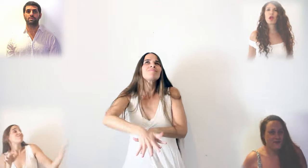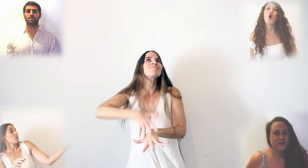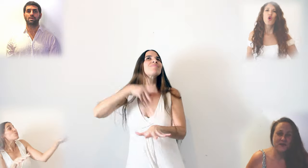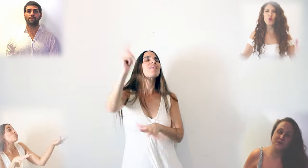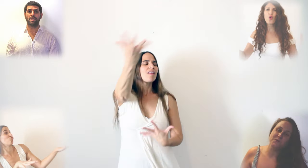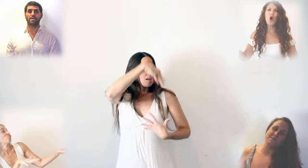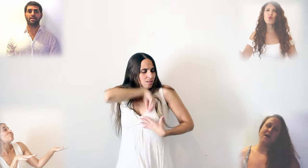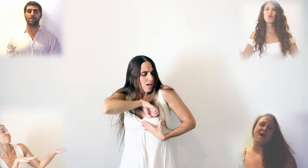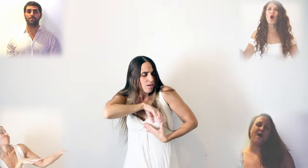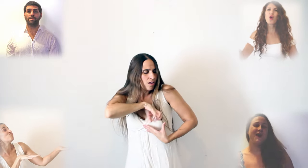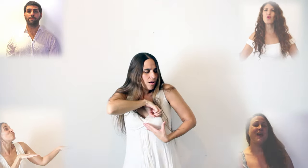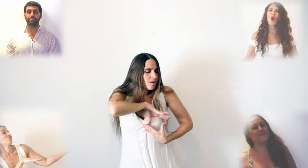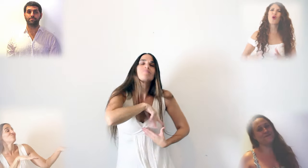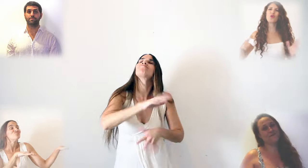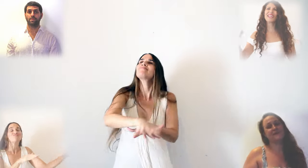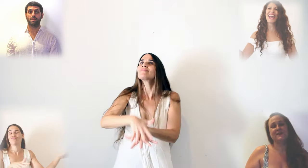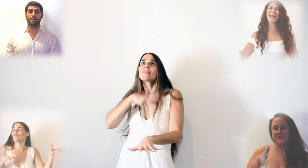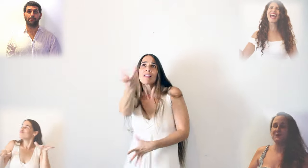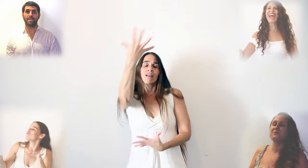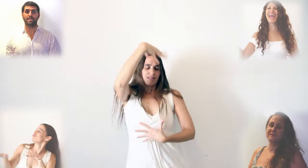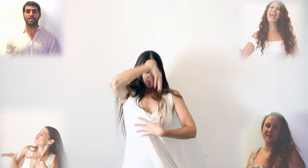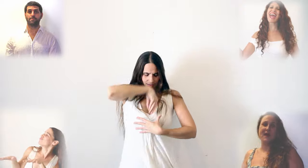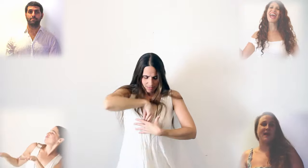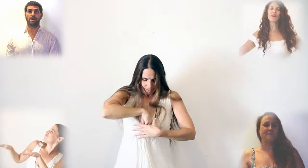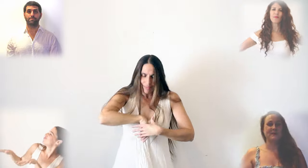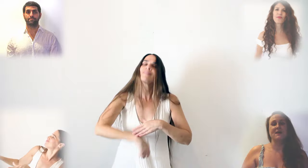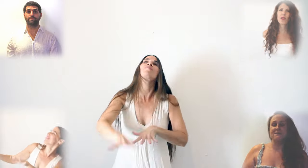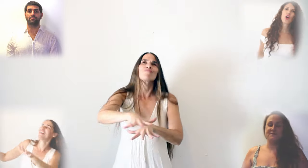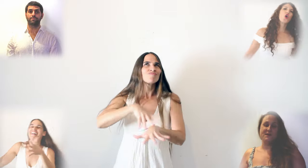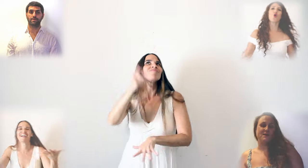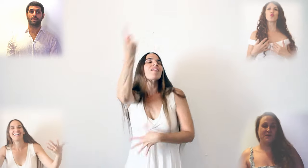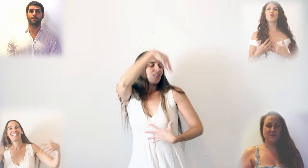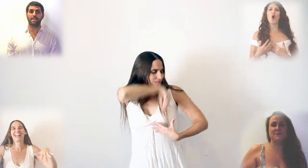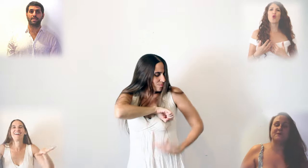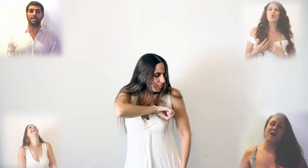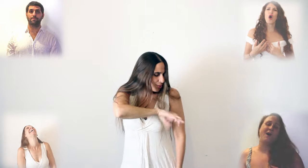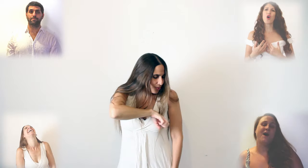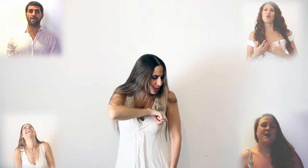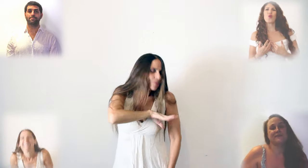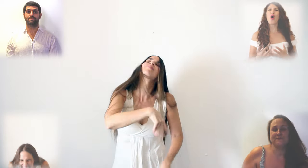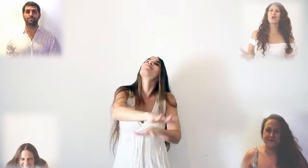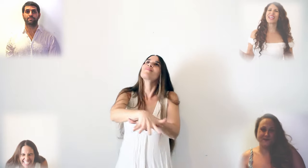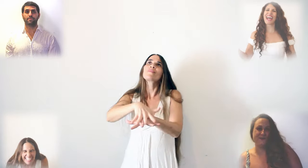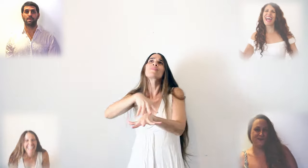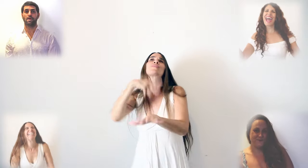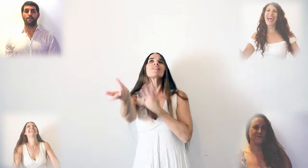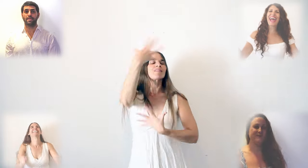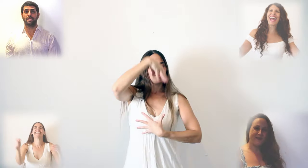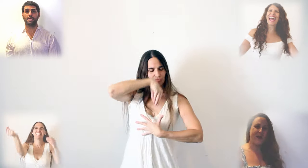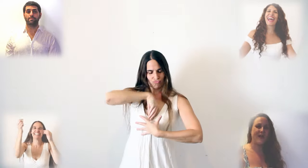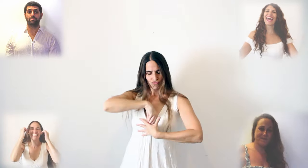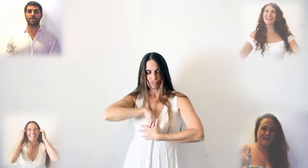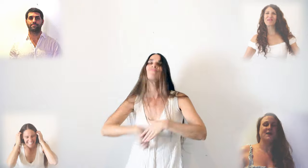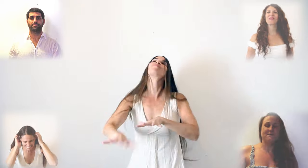Feel you in my heart I can feel you inside me Feel you in my heart I can feel you